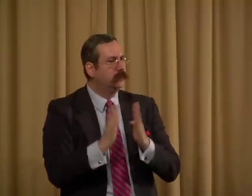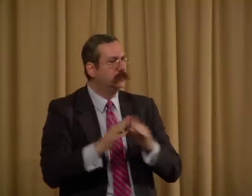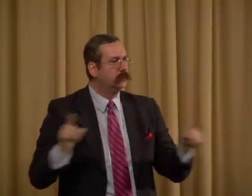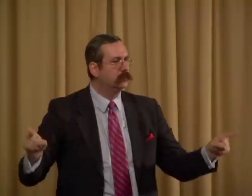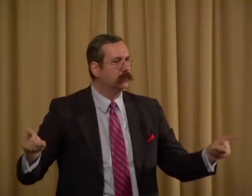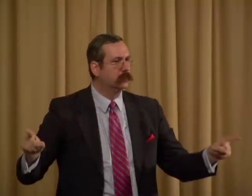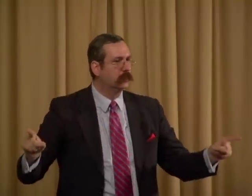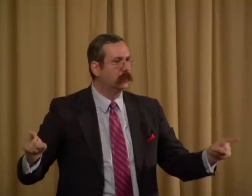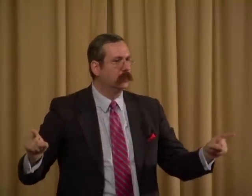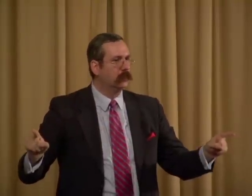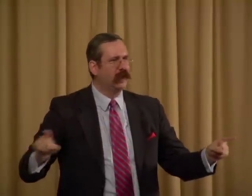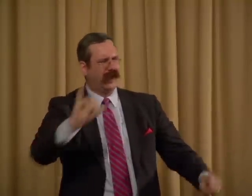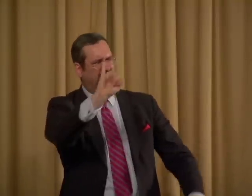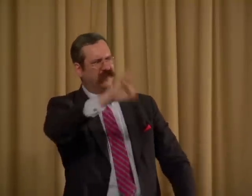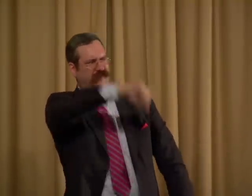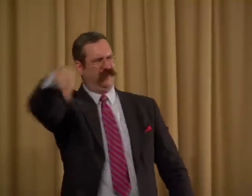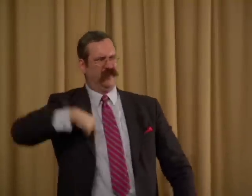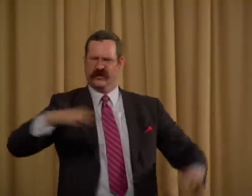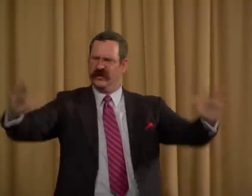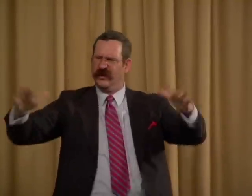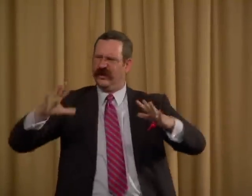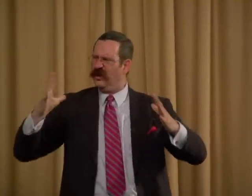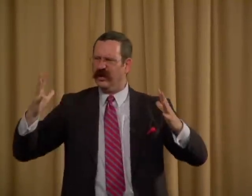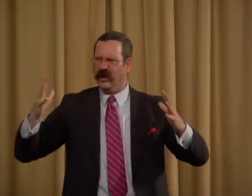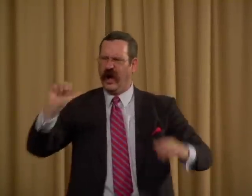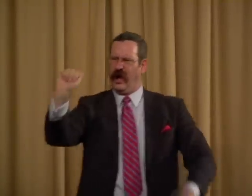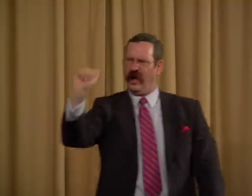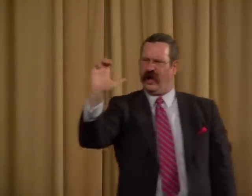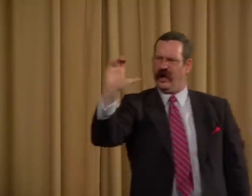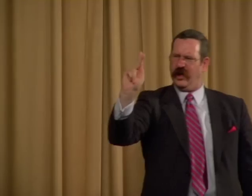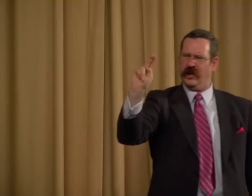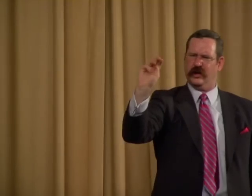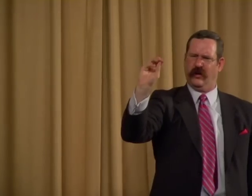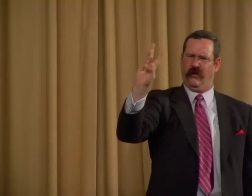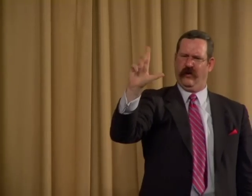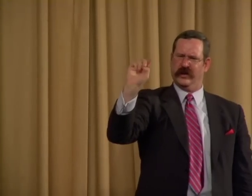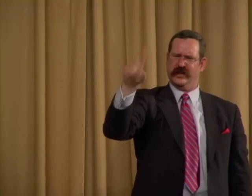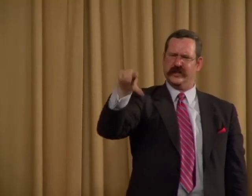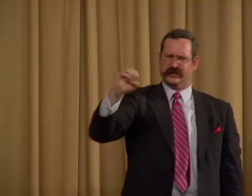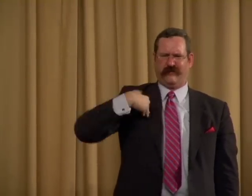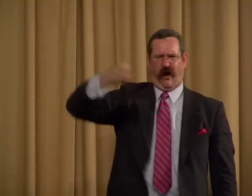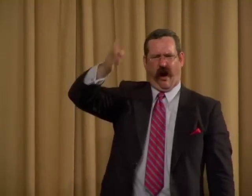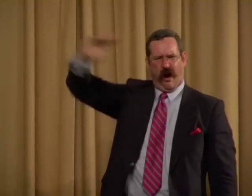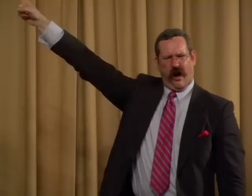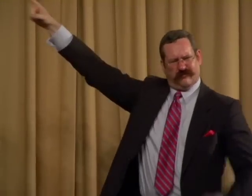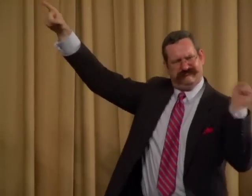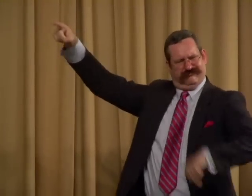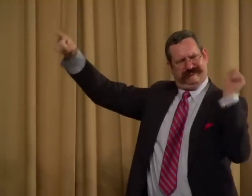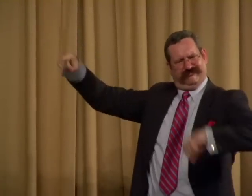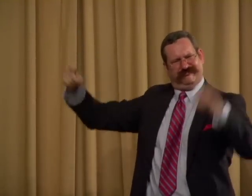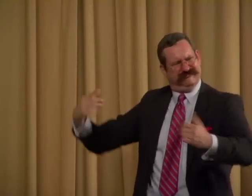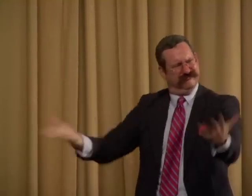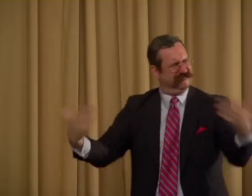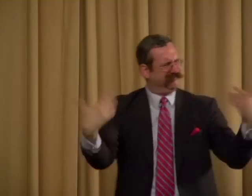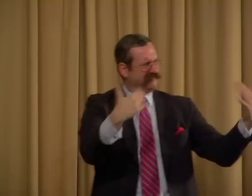we all acknowledge that there is a God,